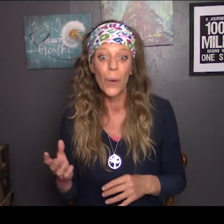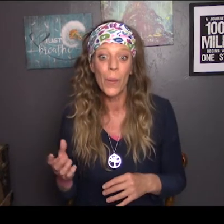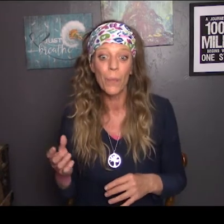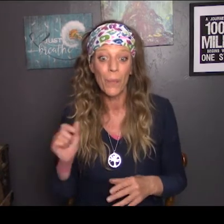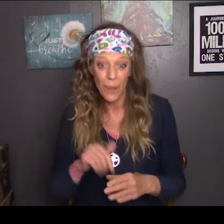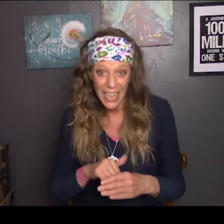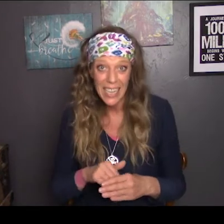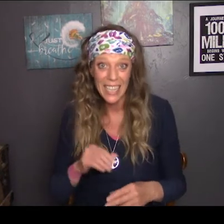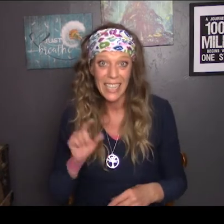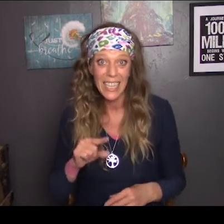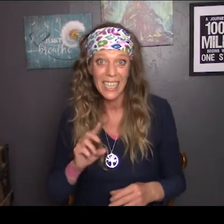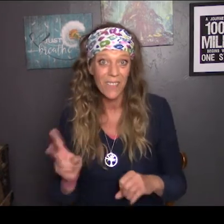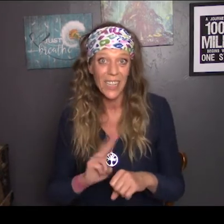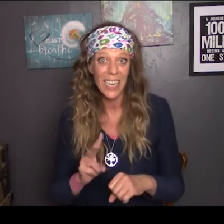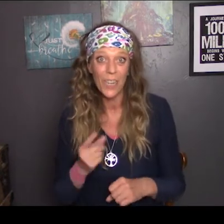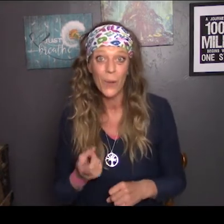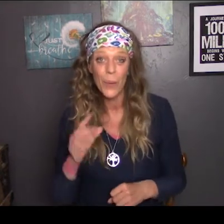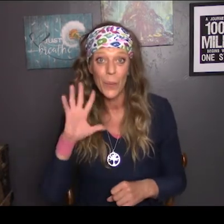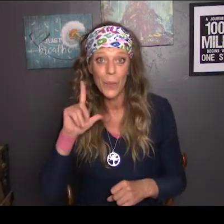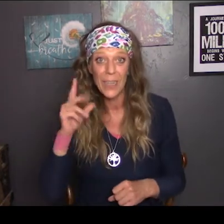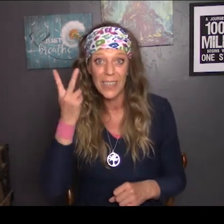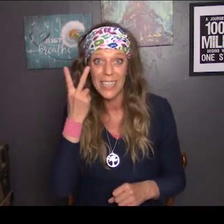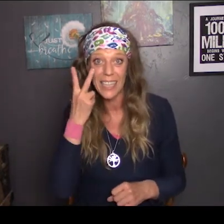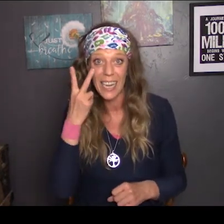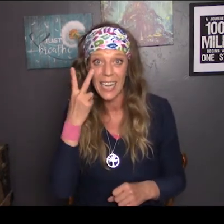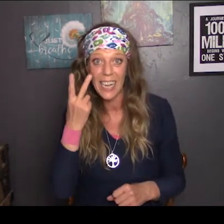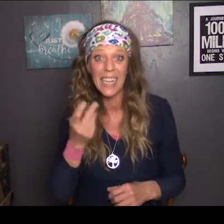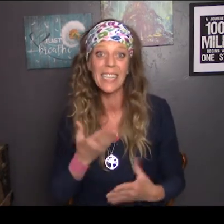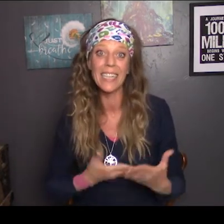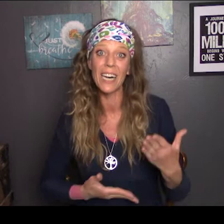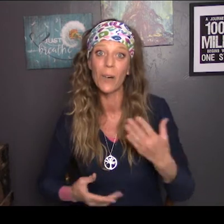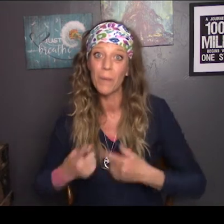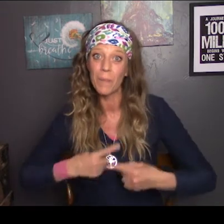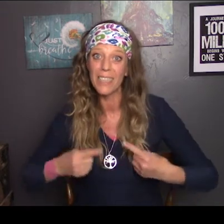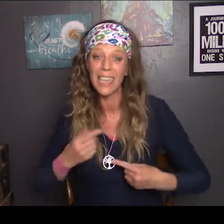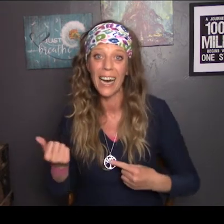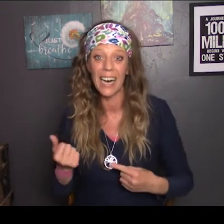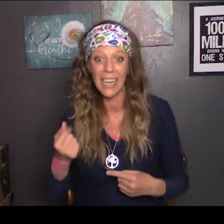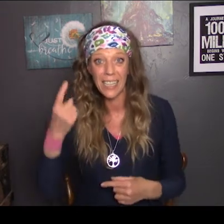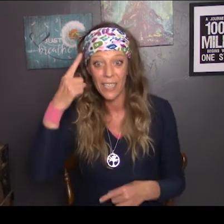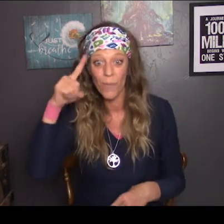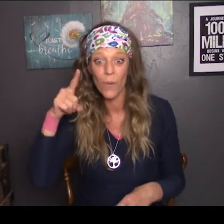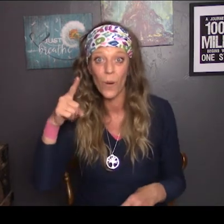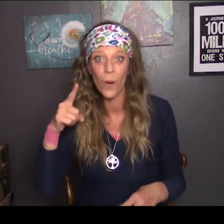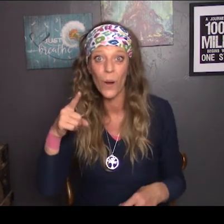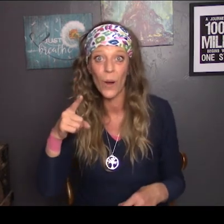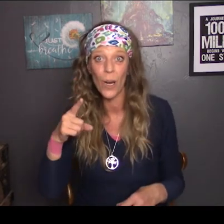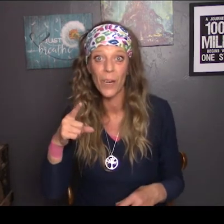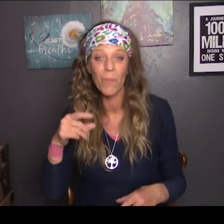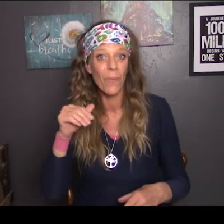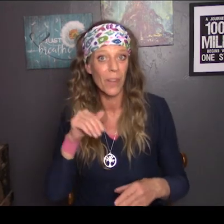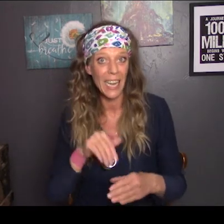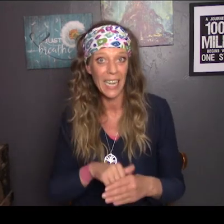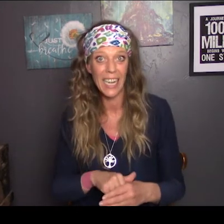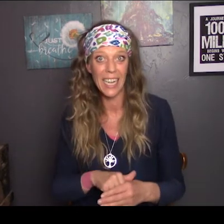In this video you will see some signs for in